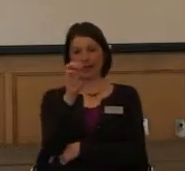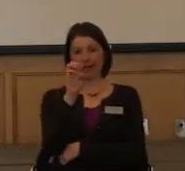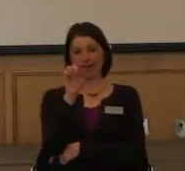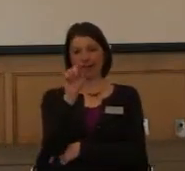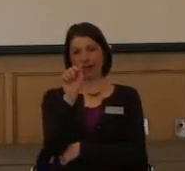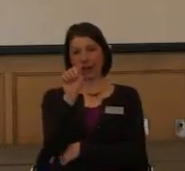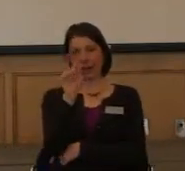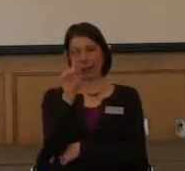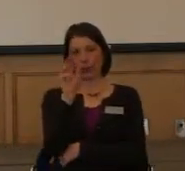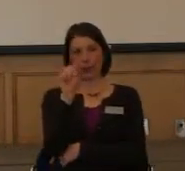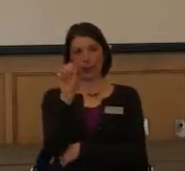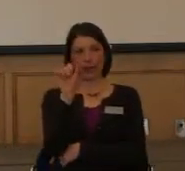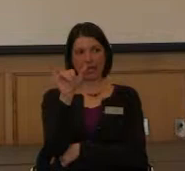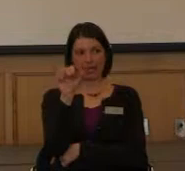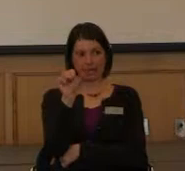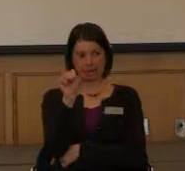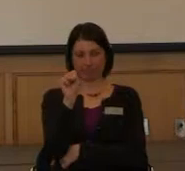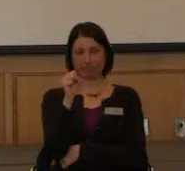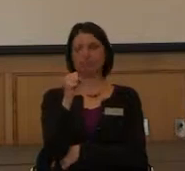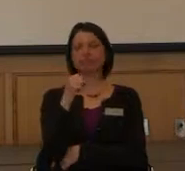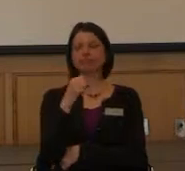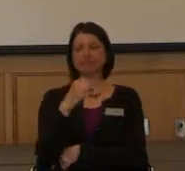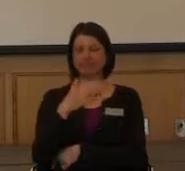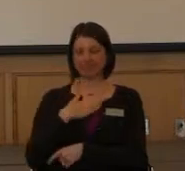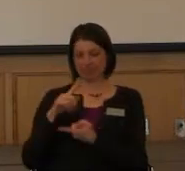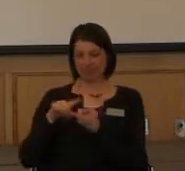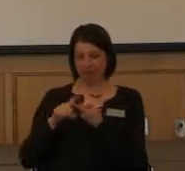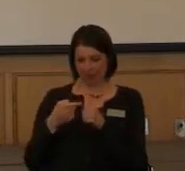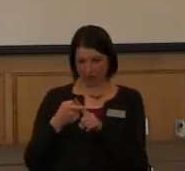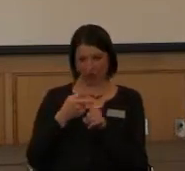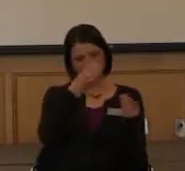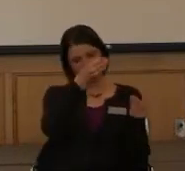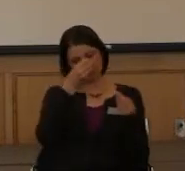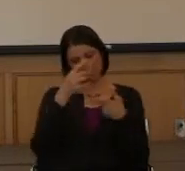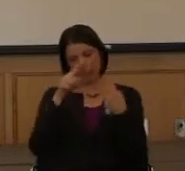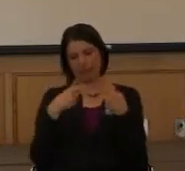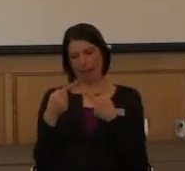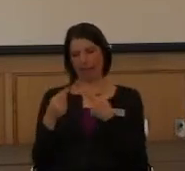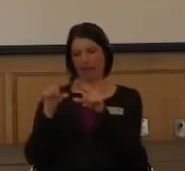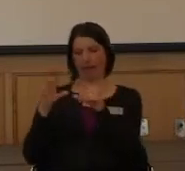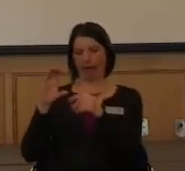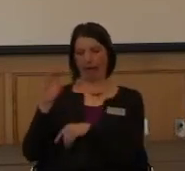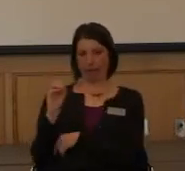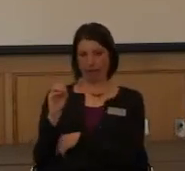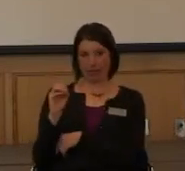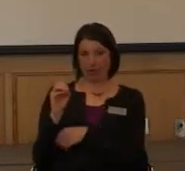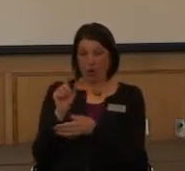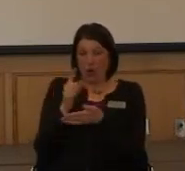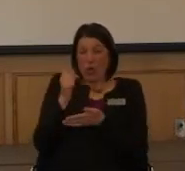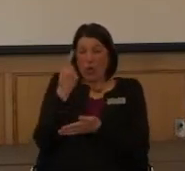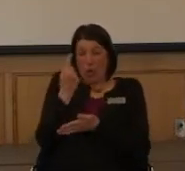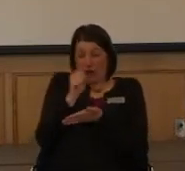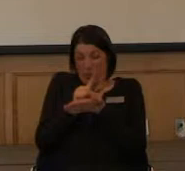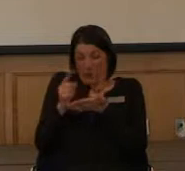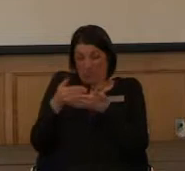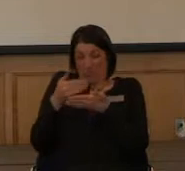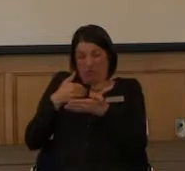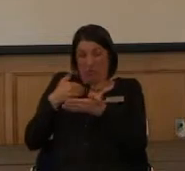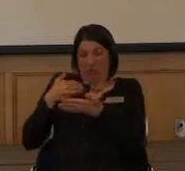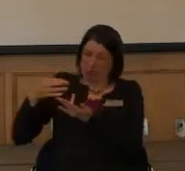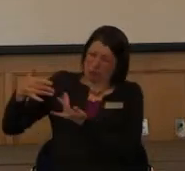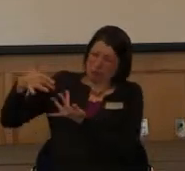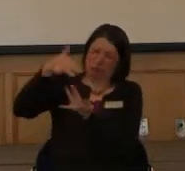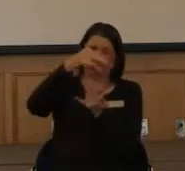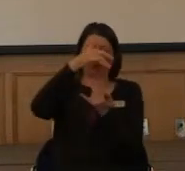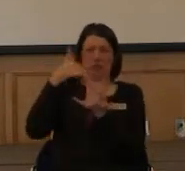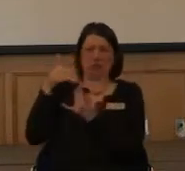over the country. And a friend of mine had told me about them literally the week before the storm. Because she was